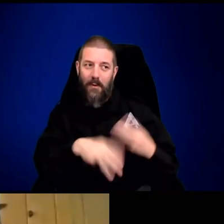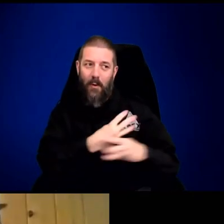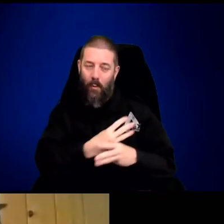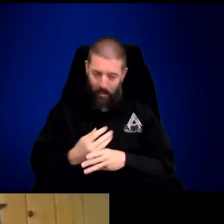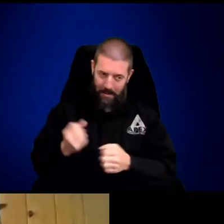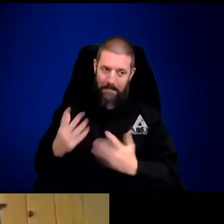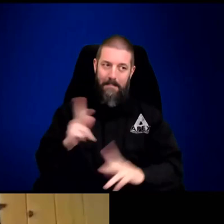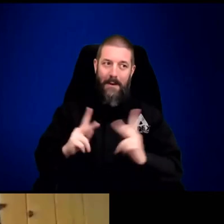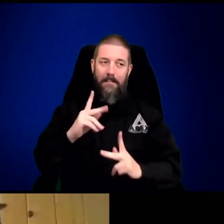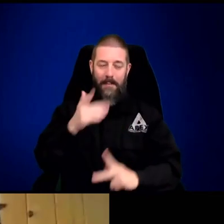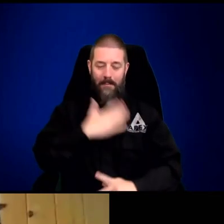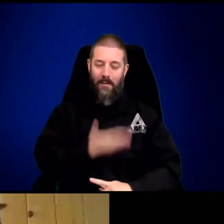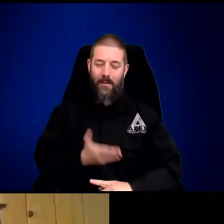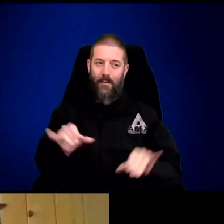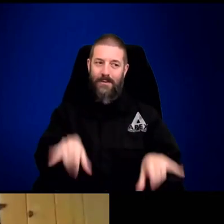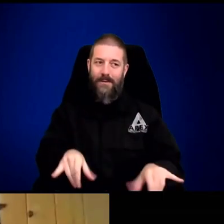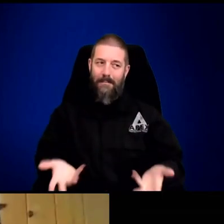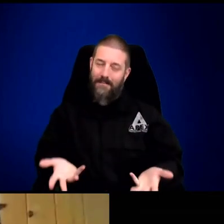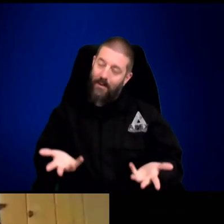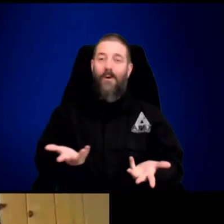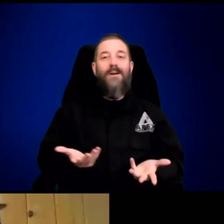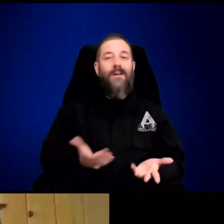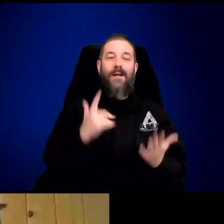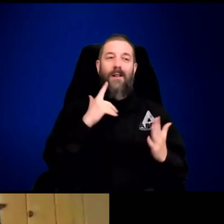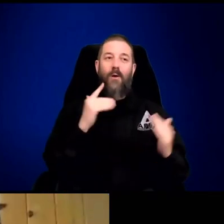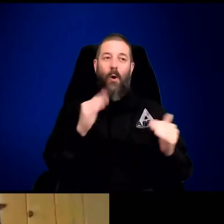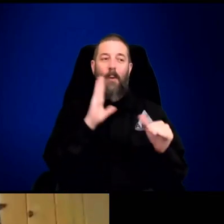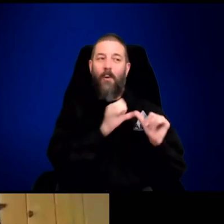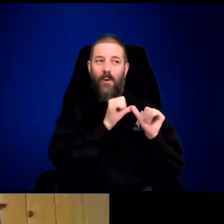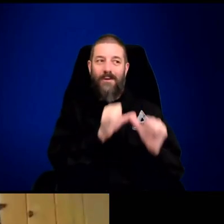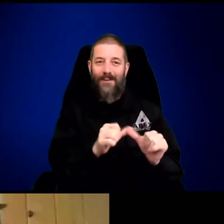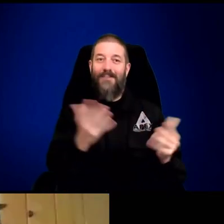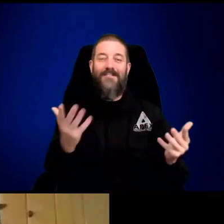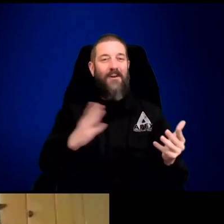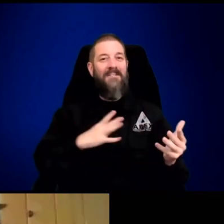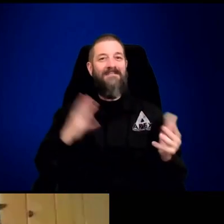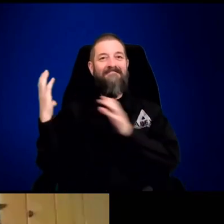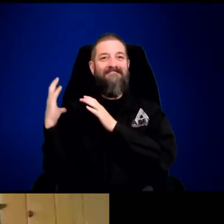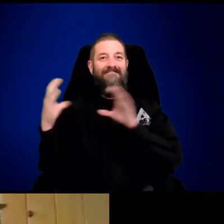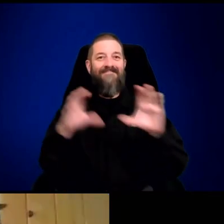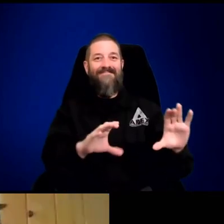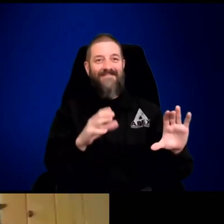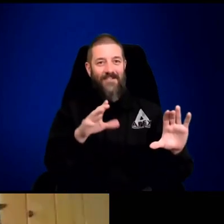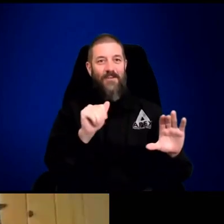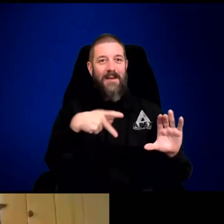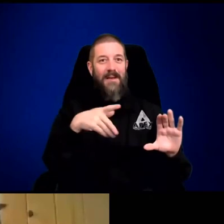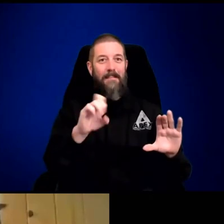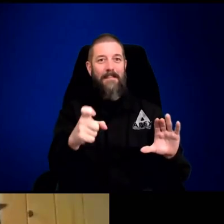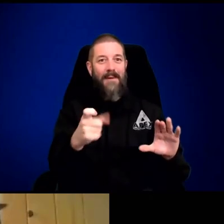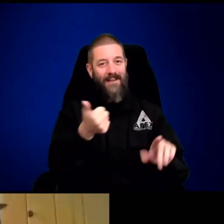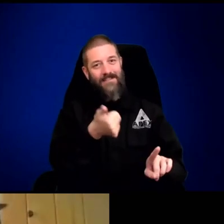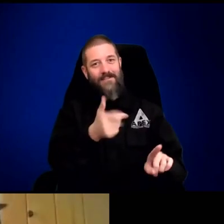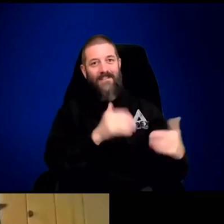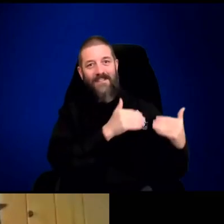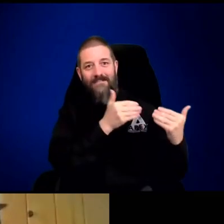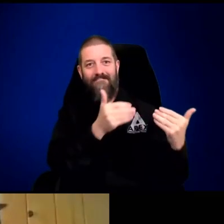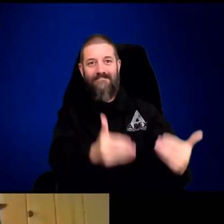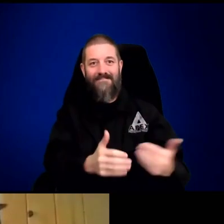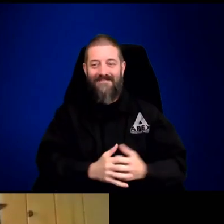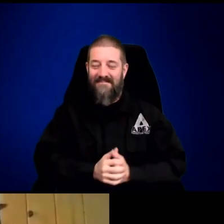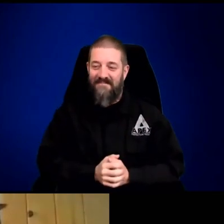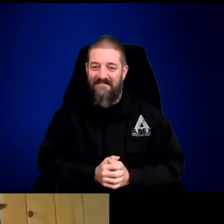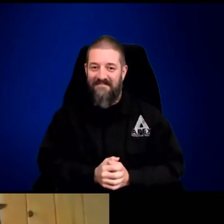beautiful part of the world. So, yeah, kudos to you, and let's hope it lasts. I'm going to turn this over to